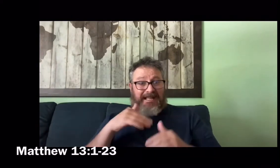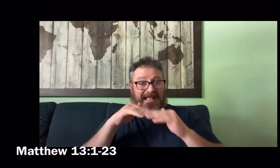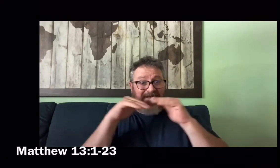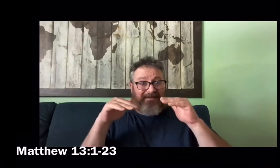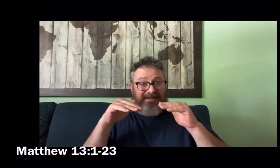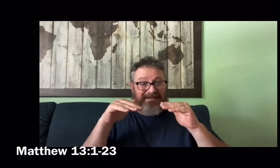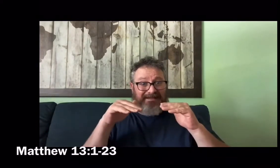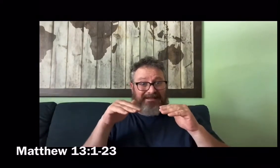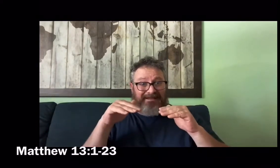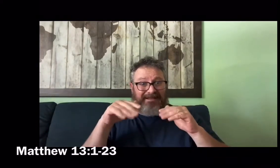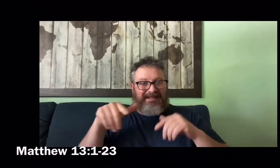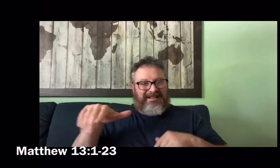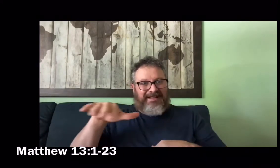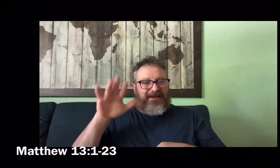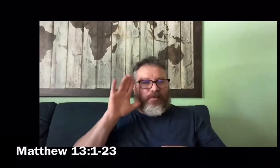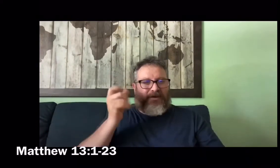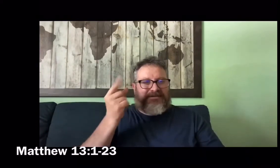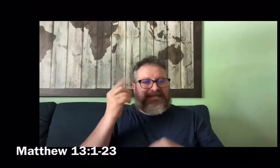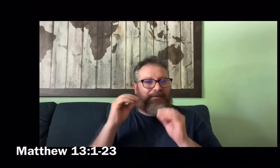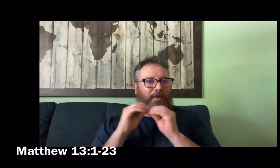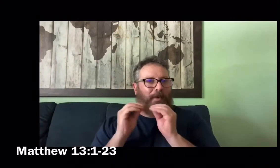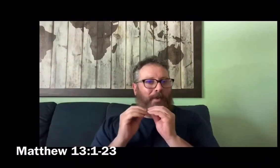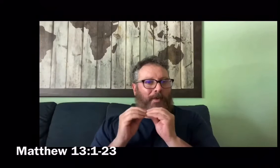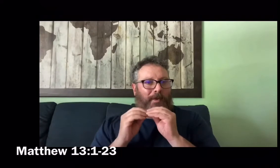and he will grow rich.